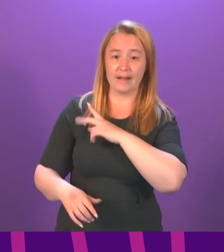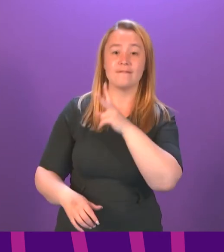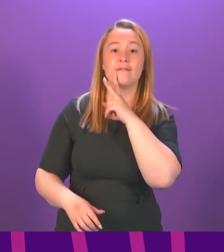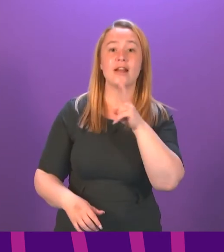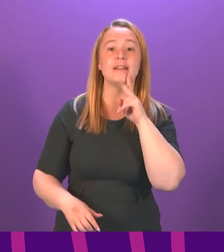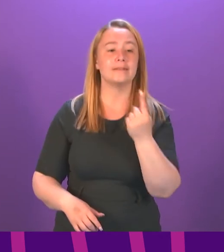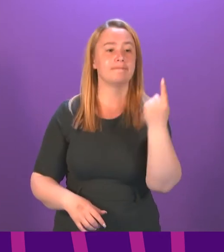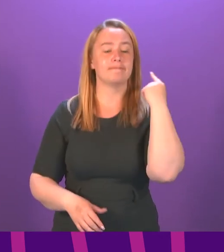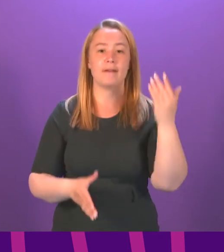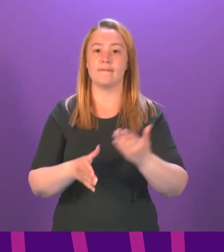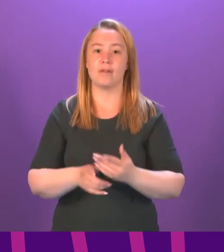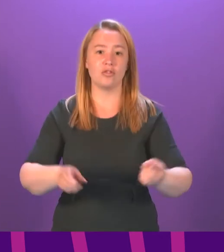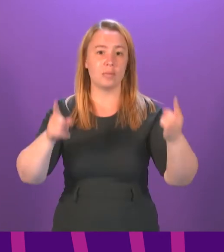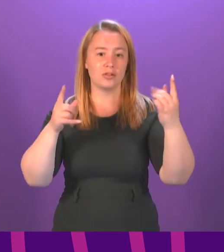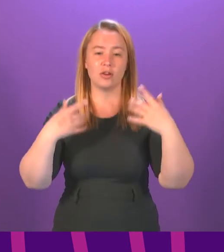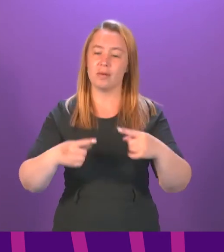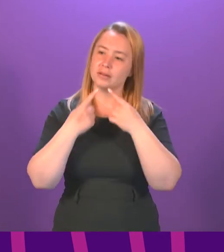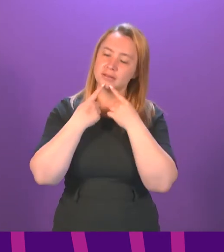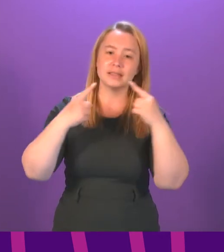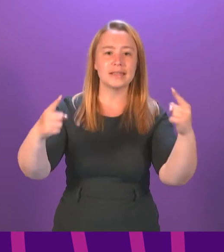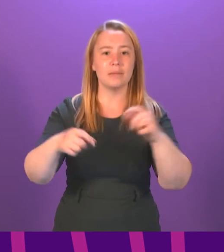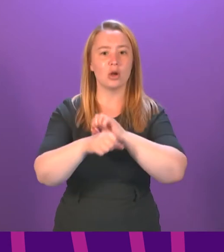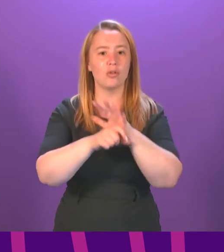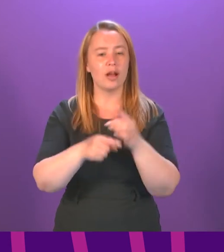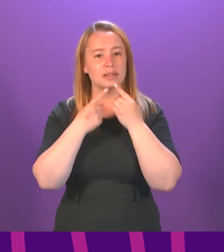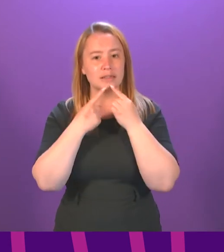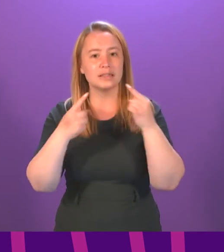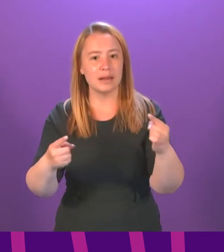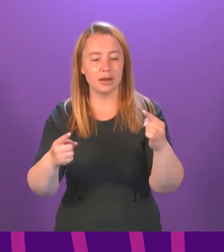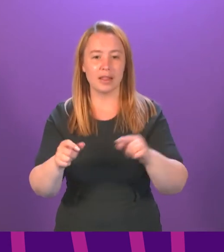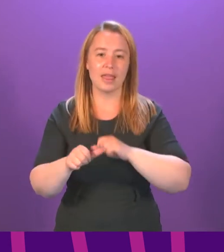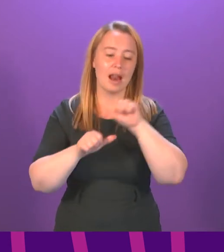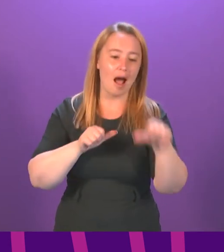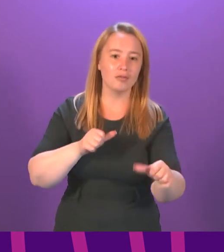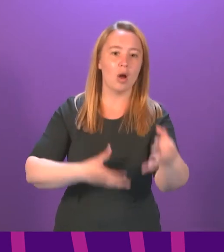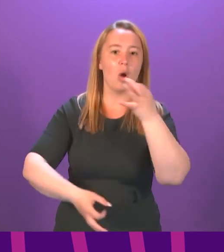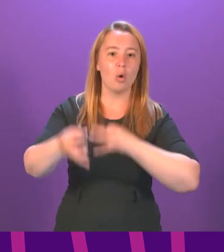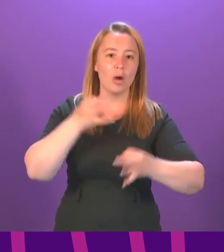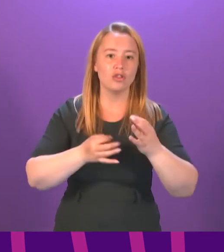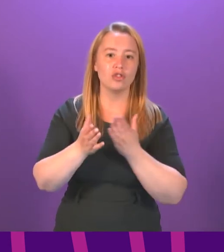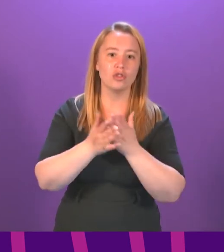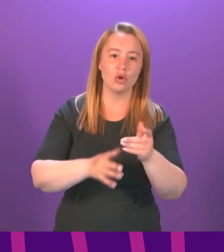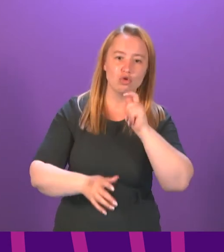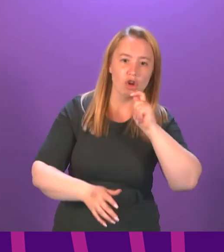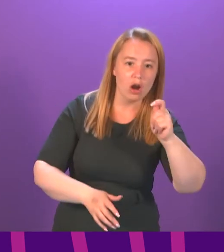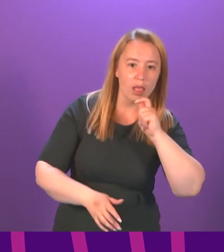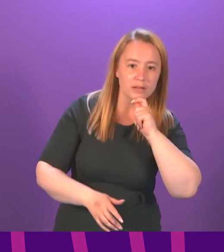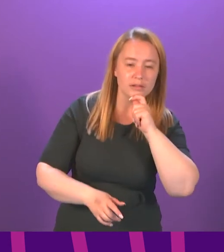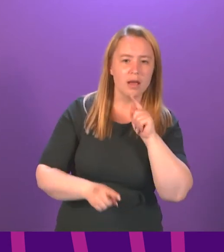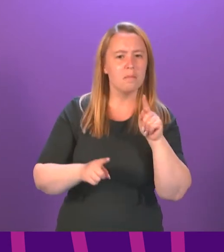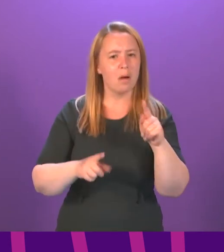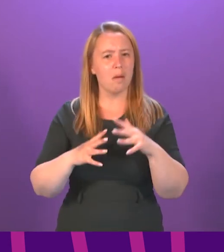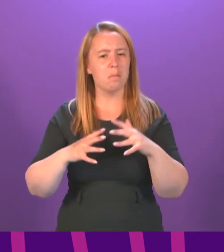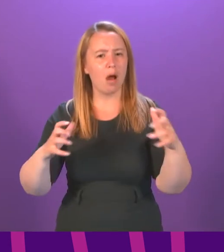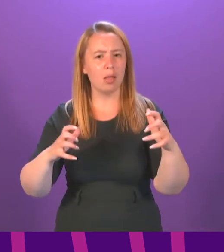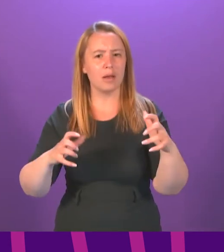yet another televised COVID statement and then went on to take questions from journalists. This happened even though Parliament was